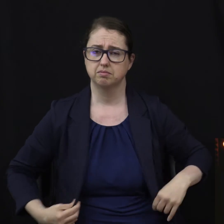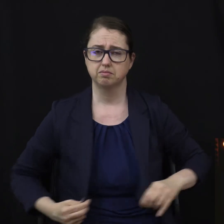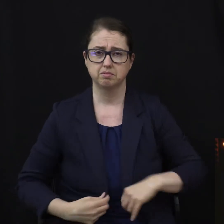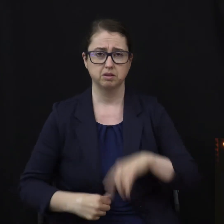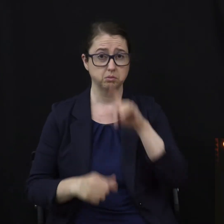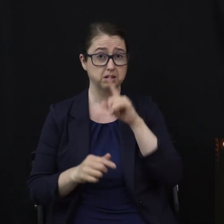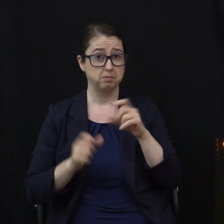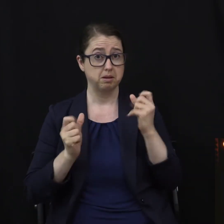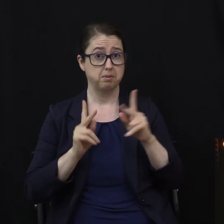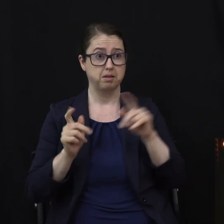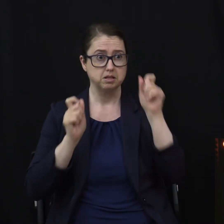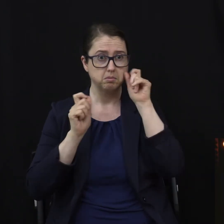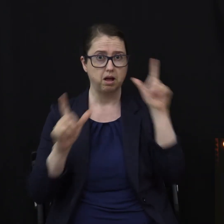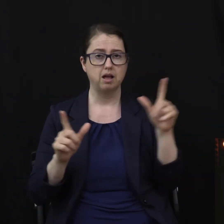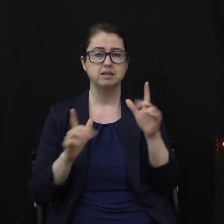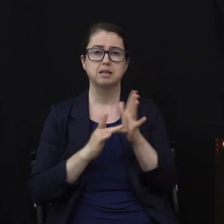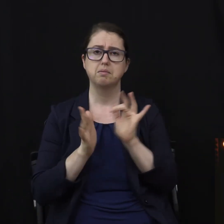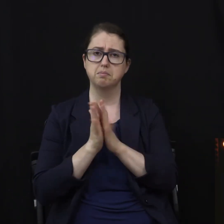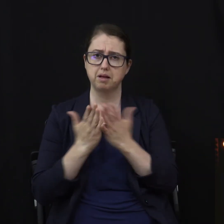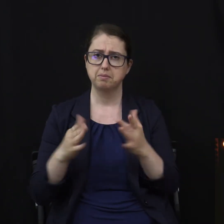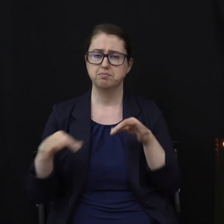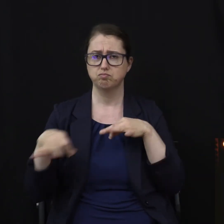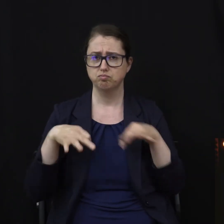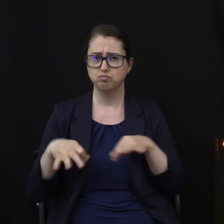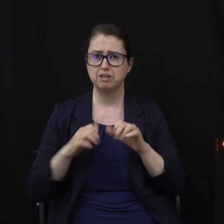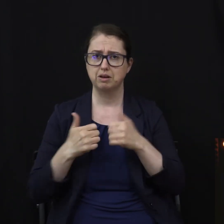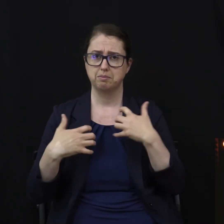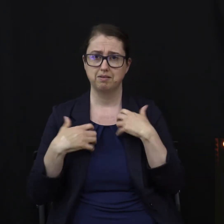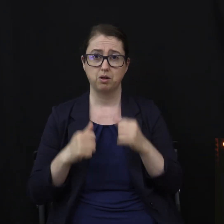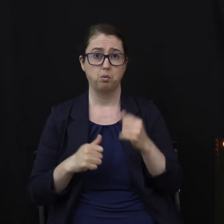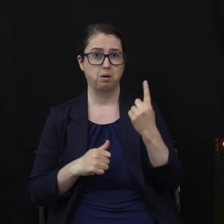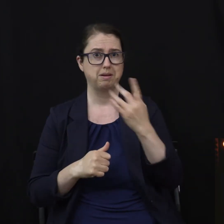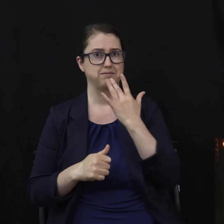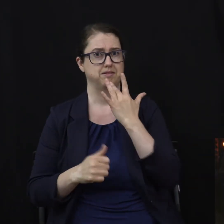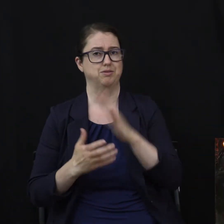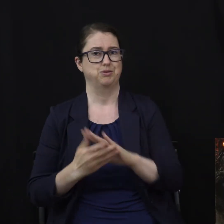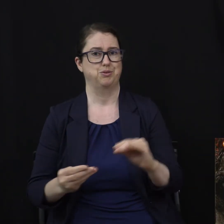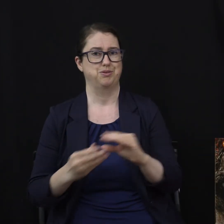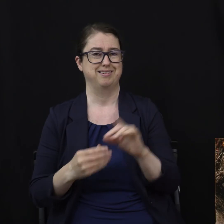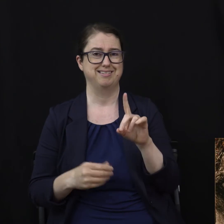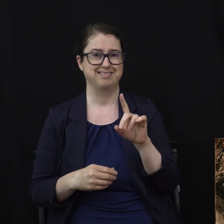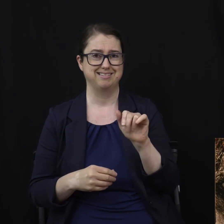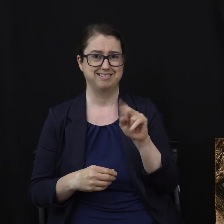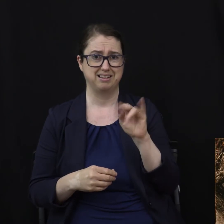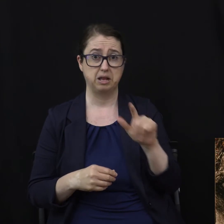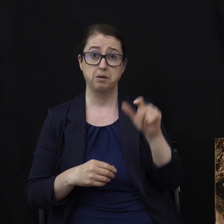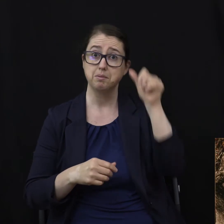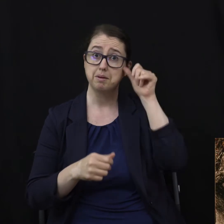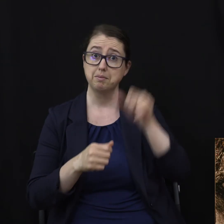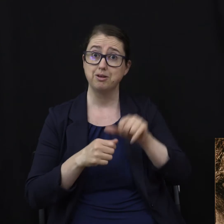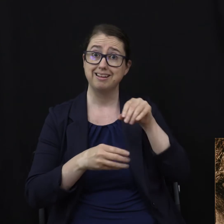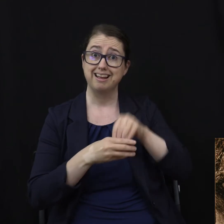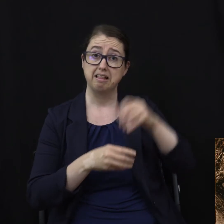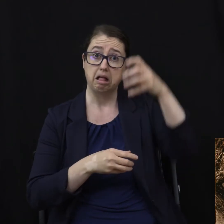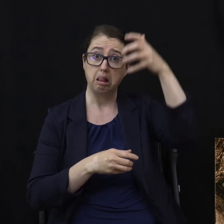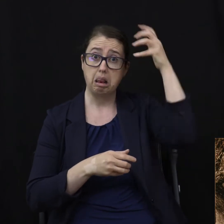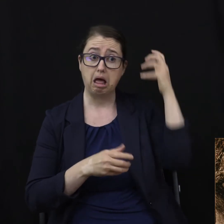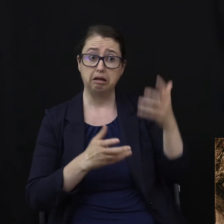One of my favorite stories in the Bible is Daniel. Remember Daniel in the lion's den? Well, back in Daniel chapter one,